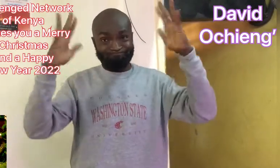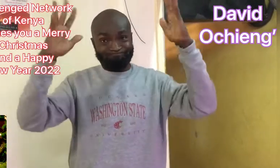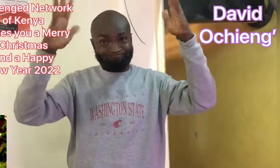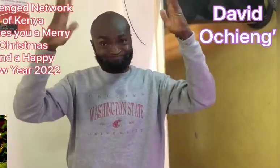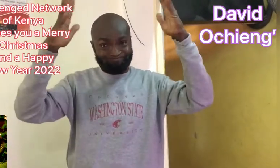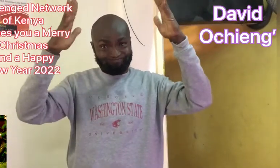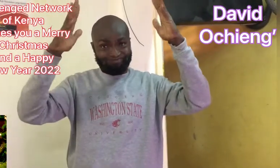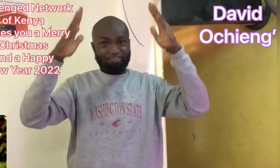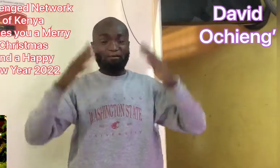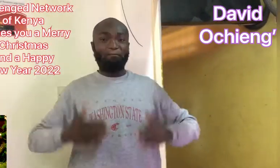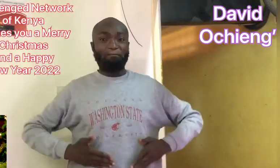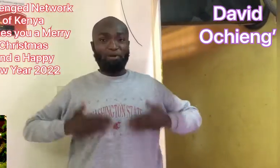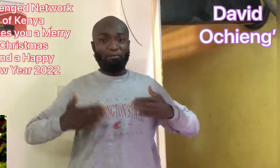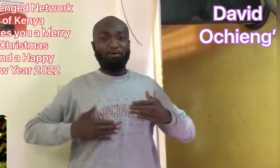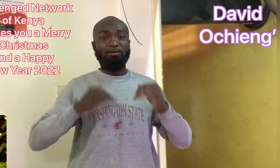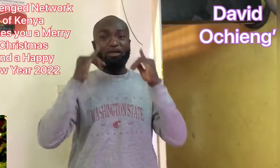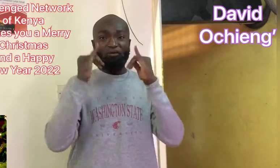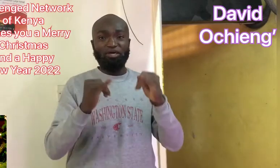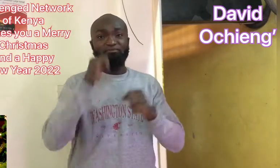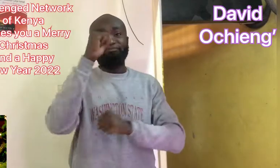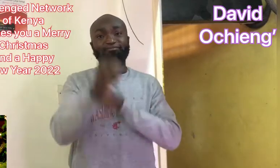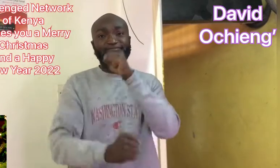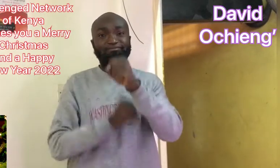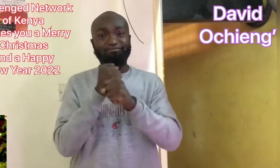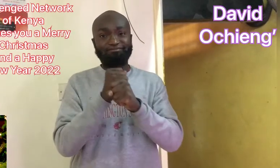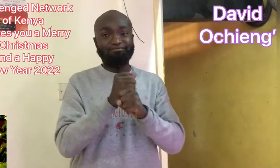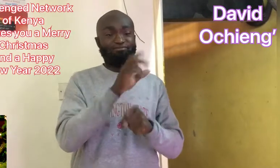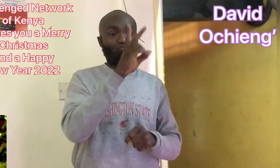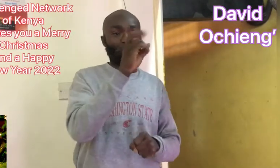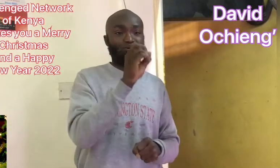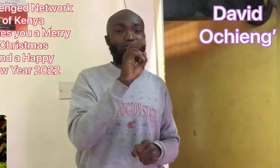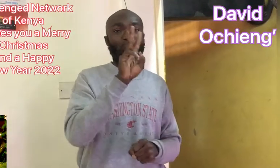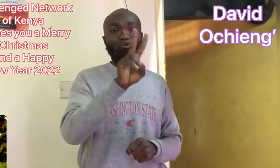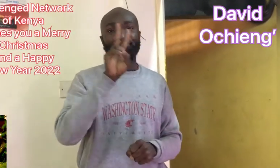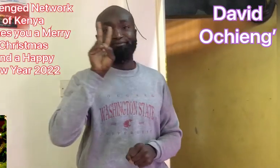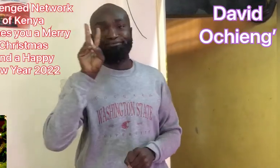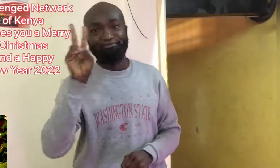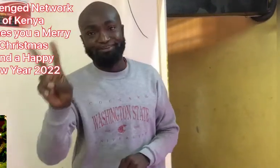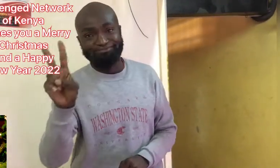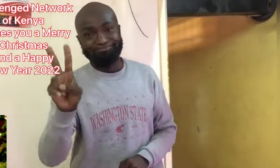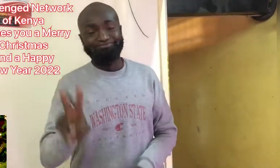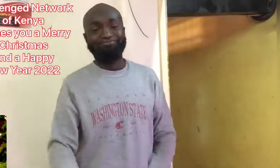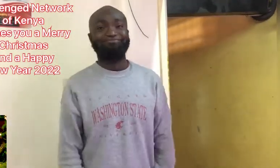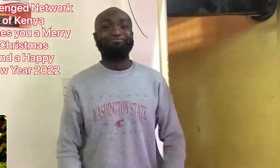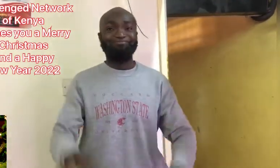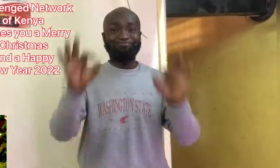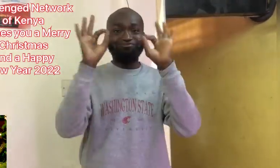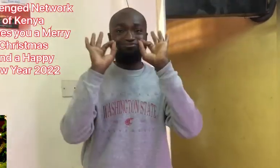a Merry Christmas and a Happy New Year 2022.